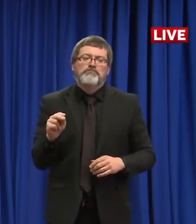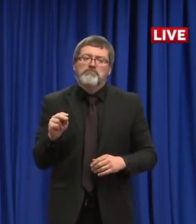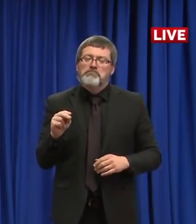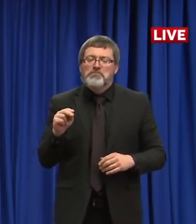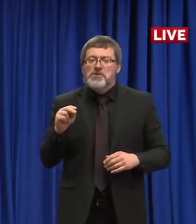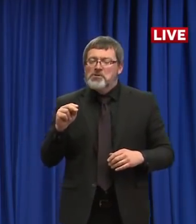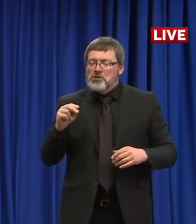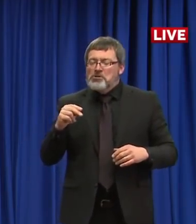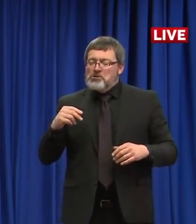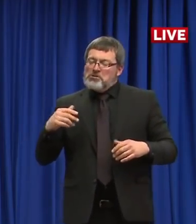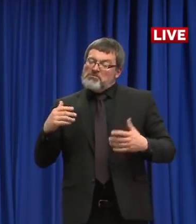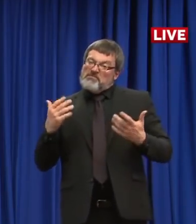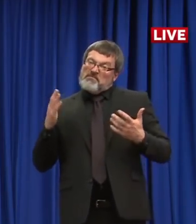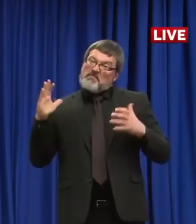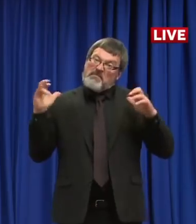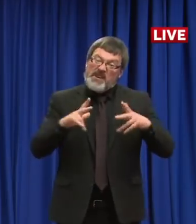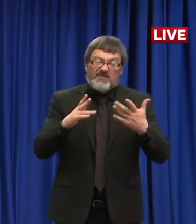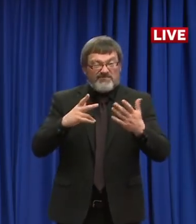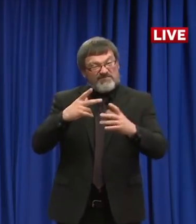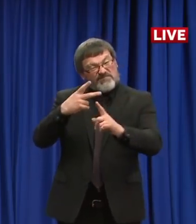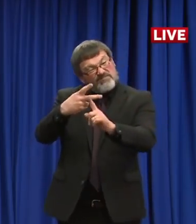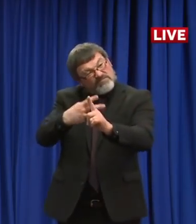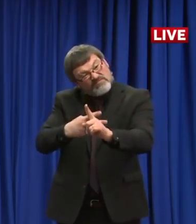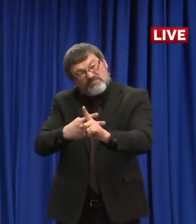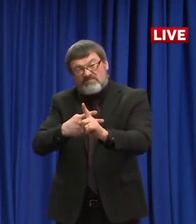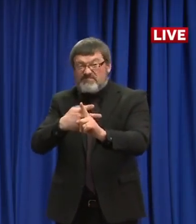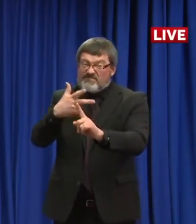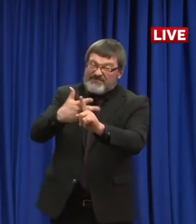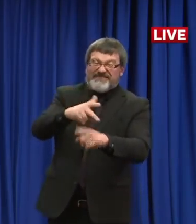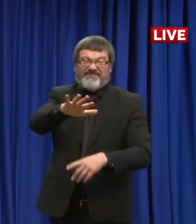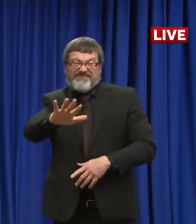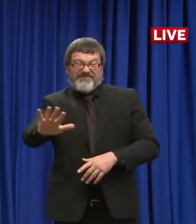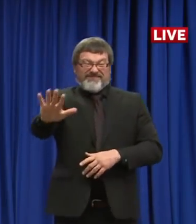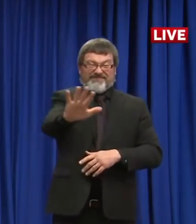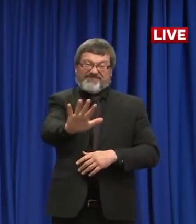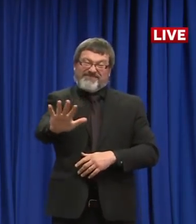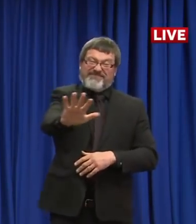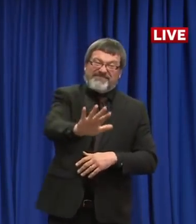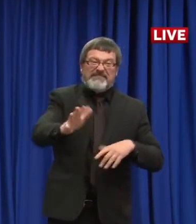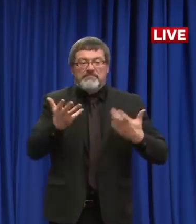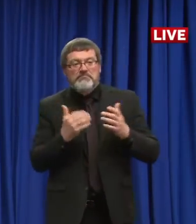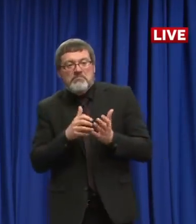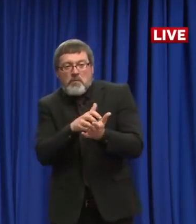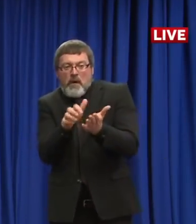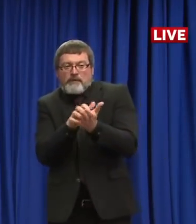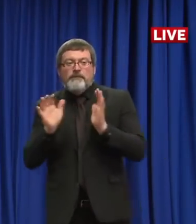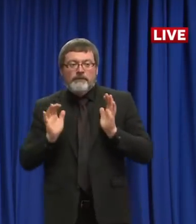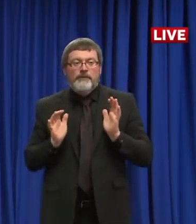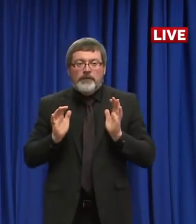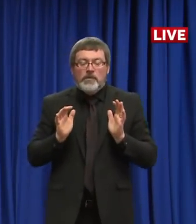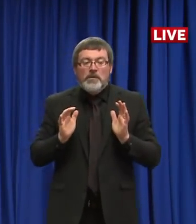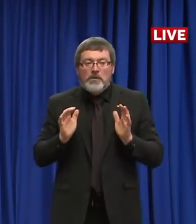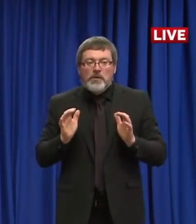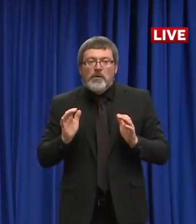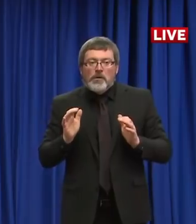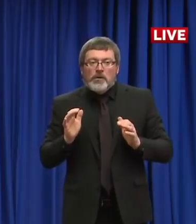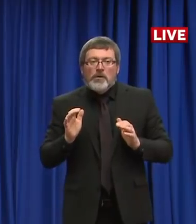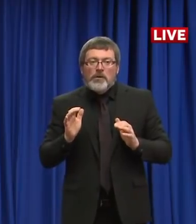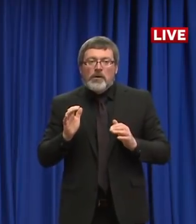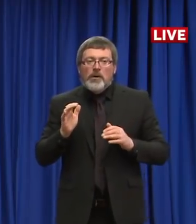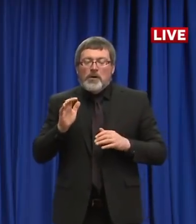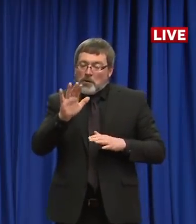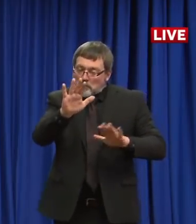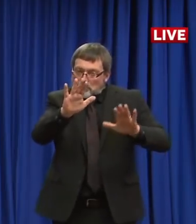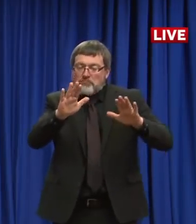unfortunate job is to plan for the worst and hope for the best. That's the responsibility that we have. But we are going to start that planning now. We're going to start